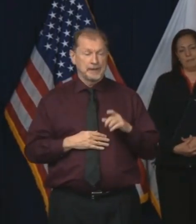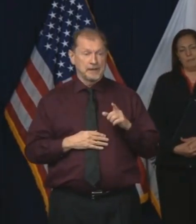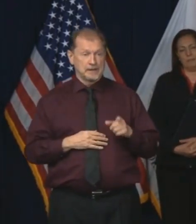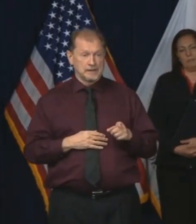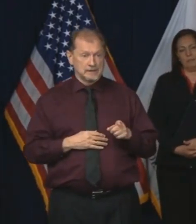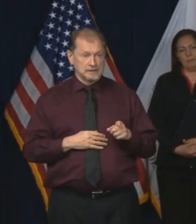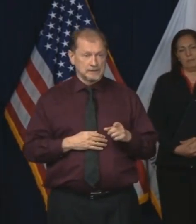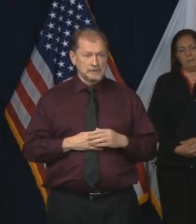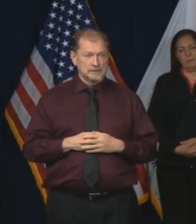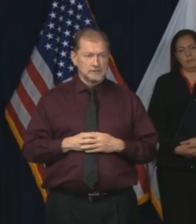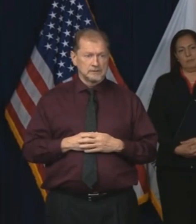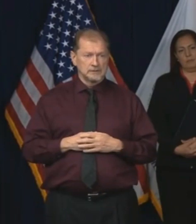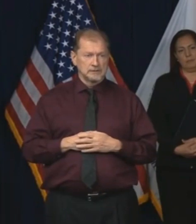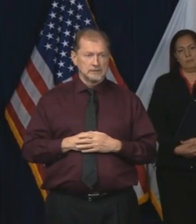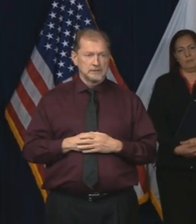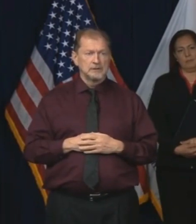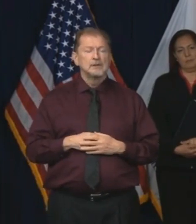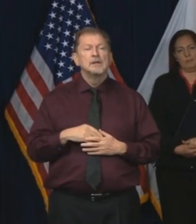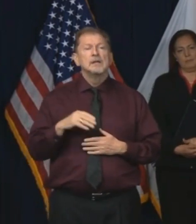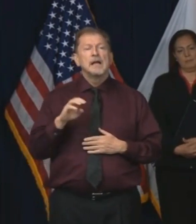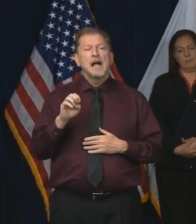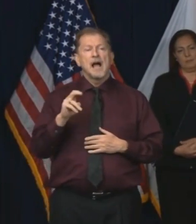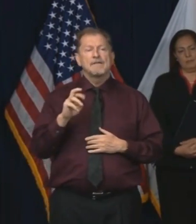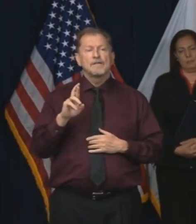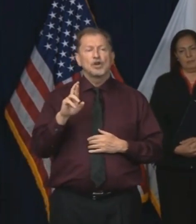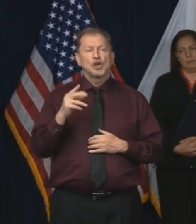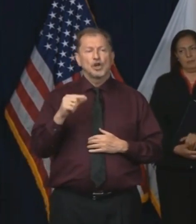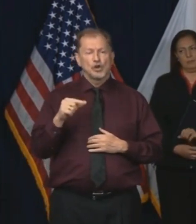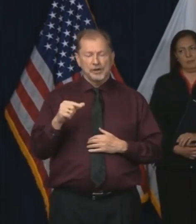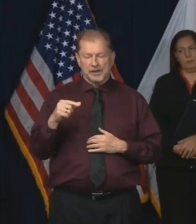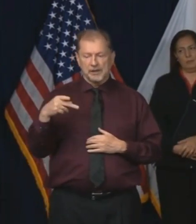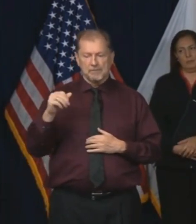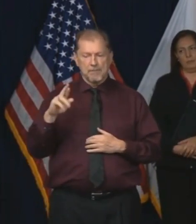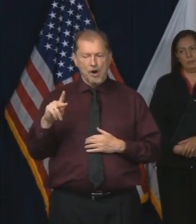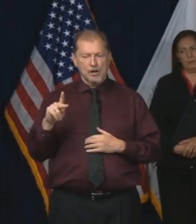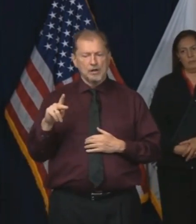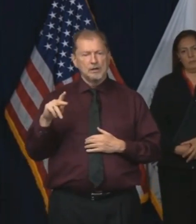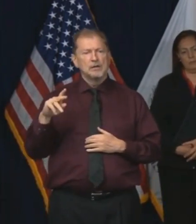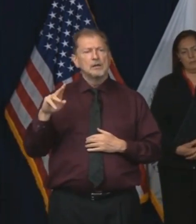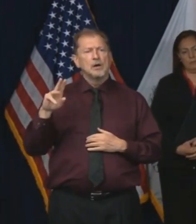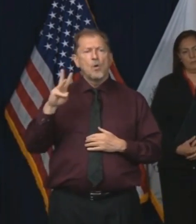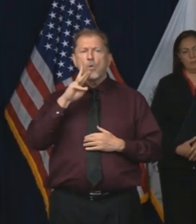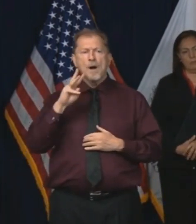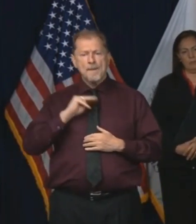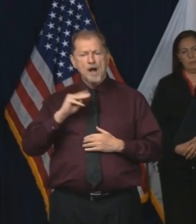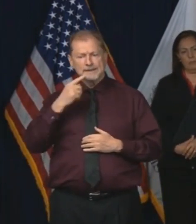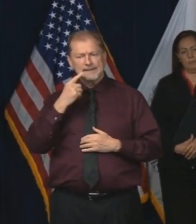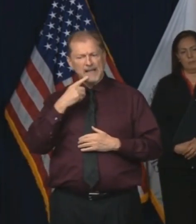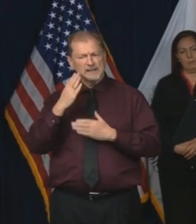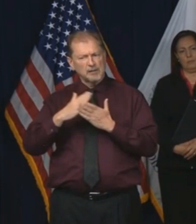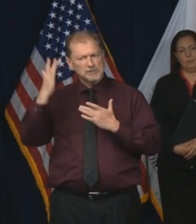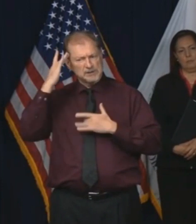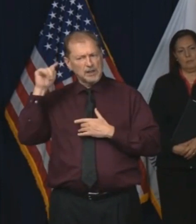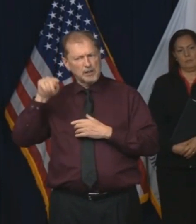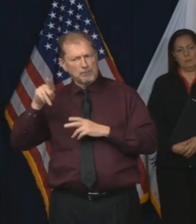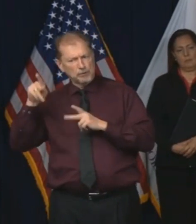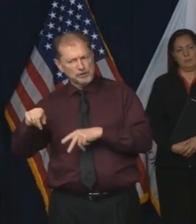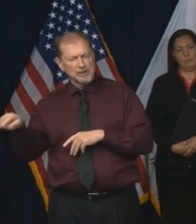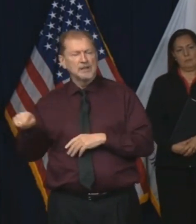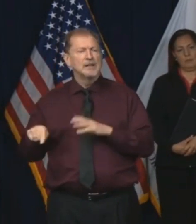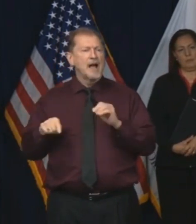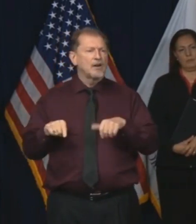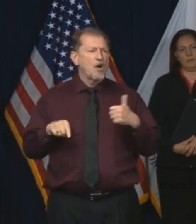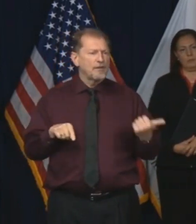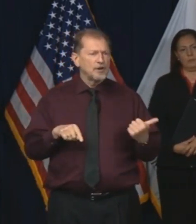desks out of Evergreen Park and other confirmed positives from stores in Chicago, are there contingency plans in place to both,